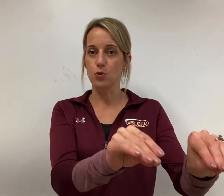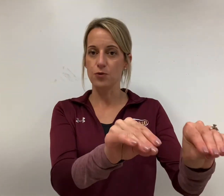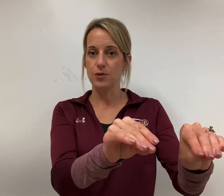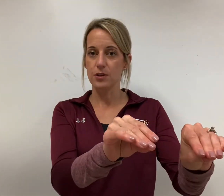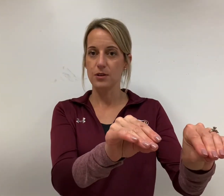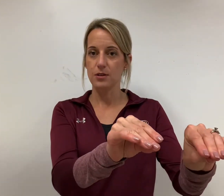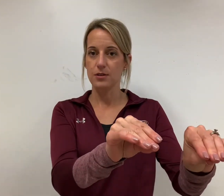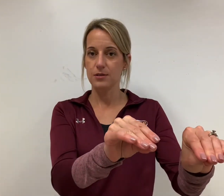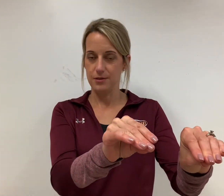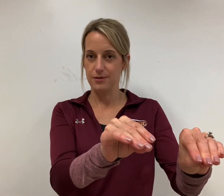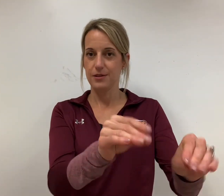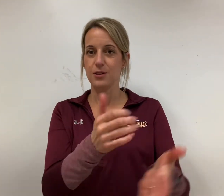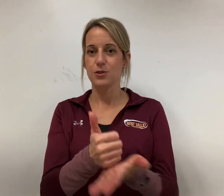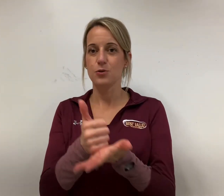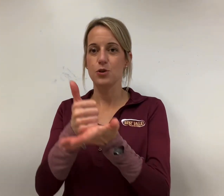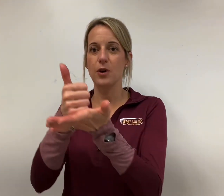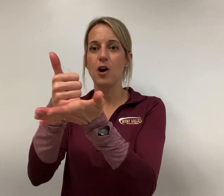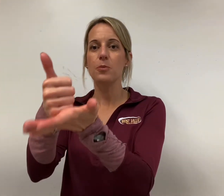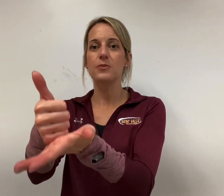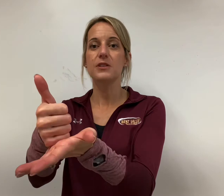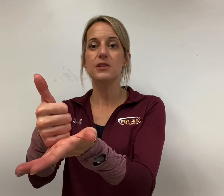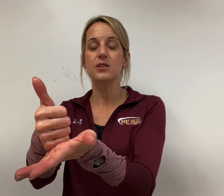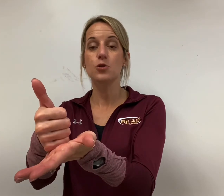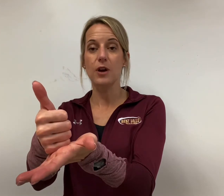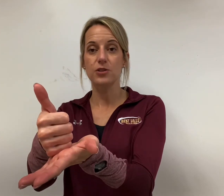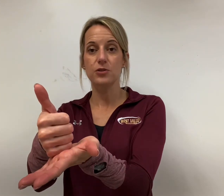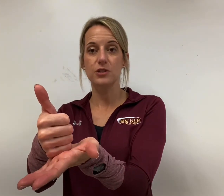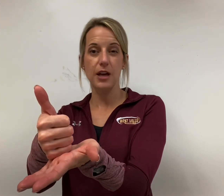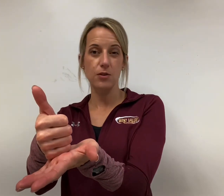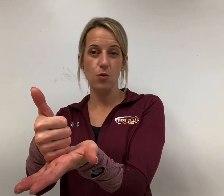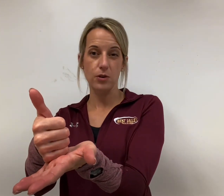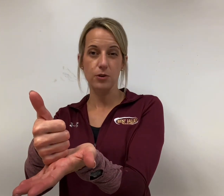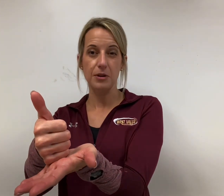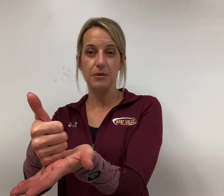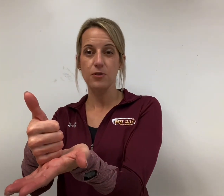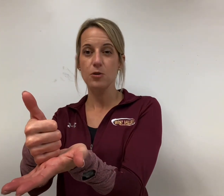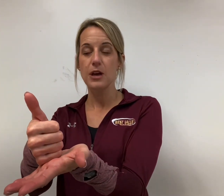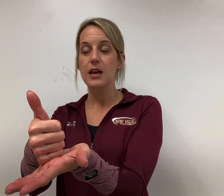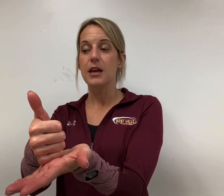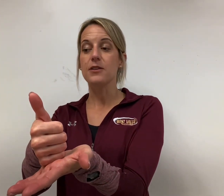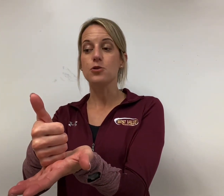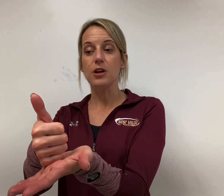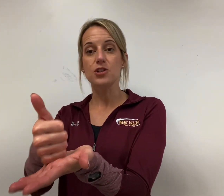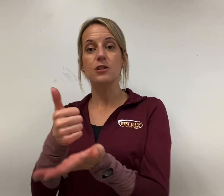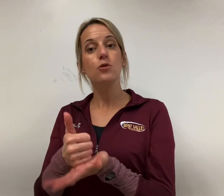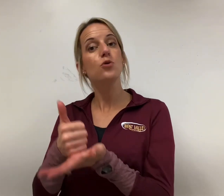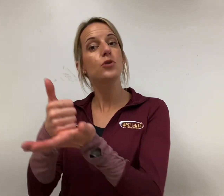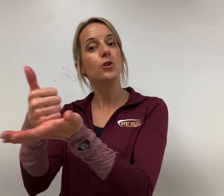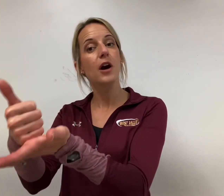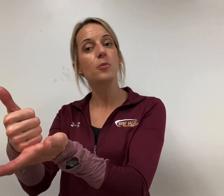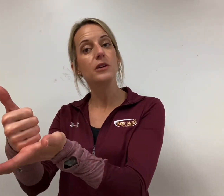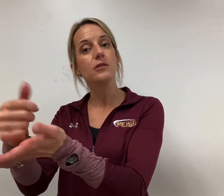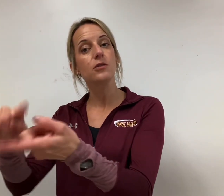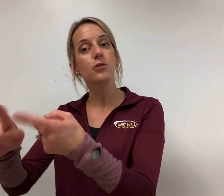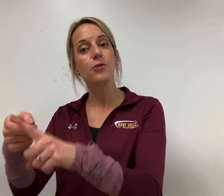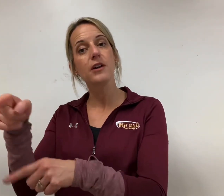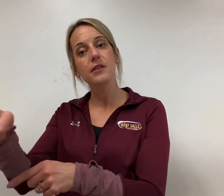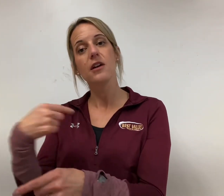so to help this is a directional sign or an agreement verb in the direction of who you're helping your friend there